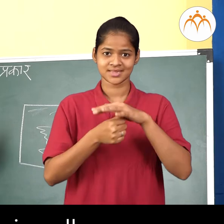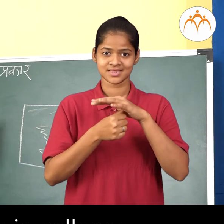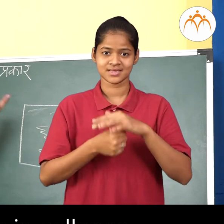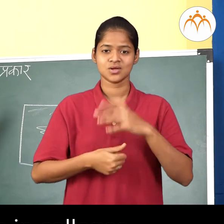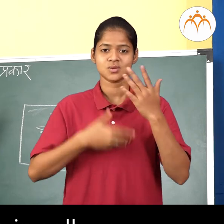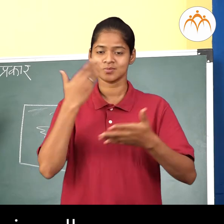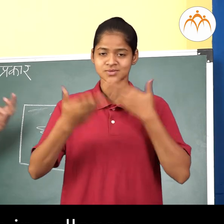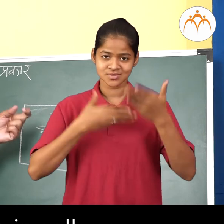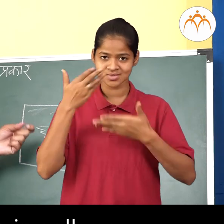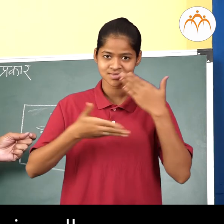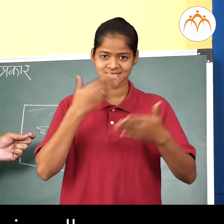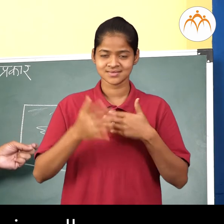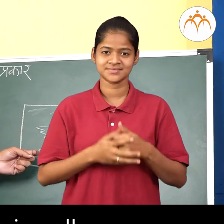teach in colleges.